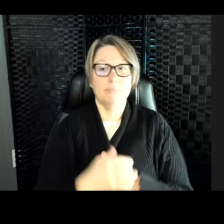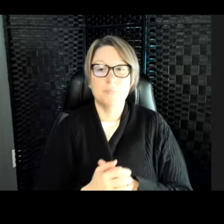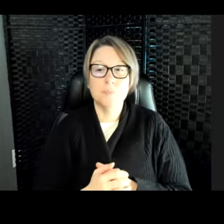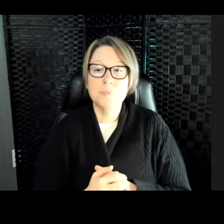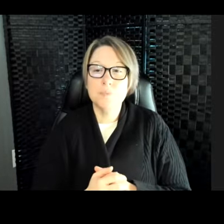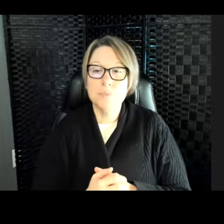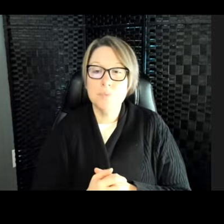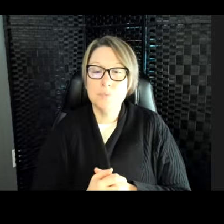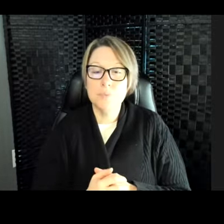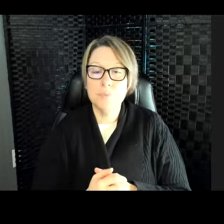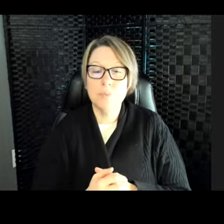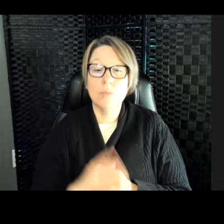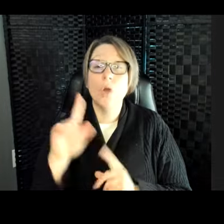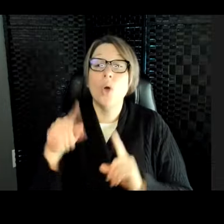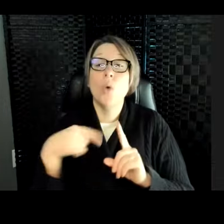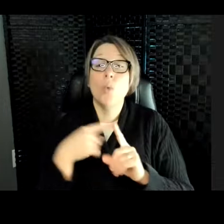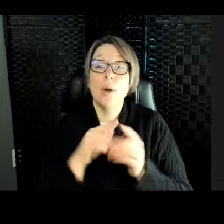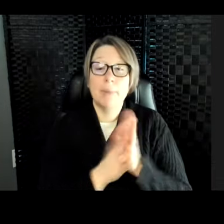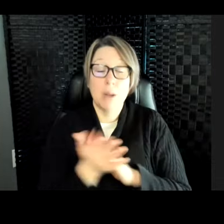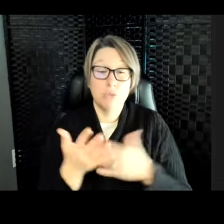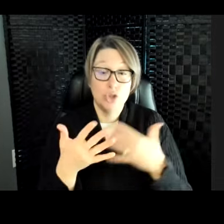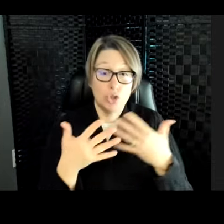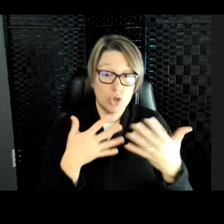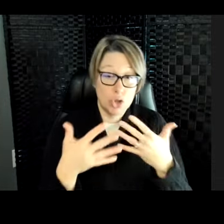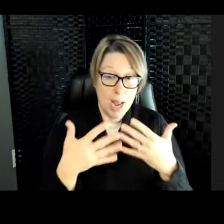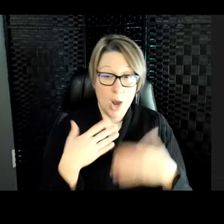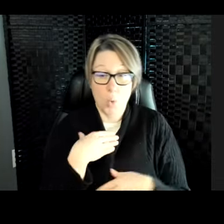Ah, so when they turn gray or white, that's called coral bleaching, and that's when they die.